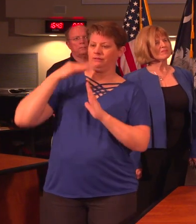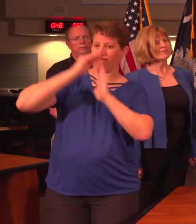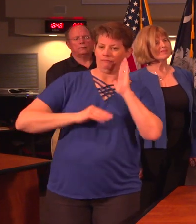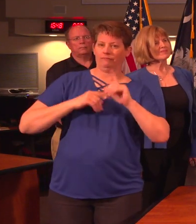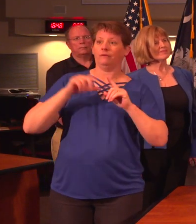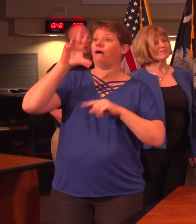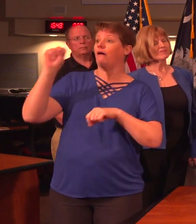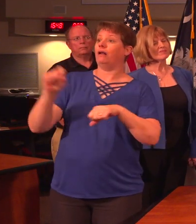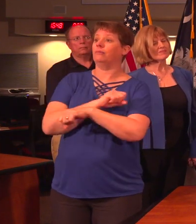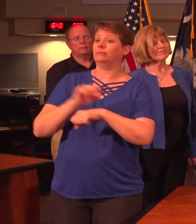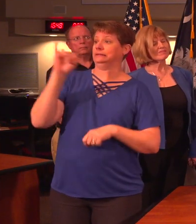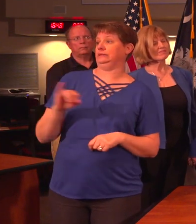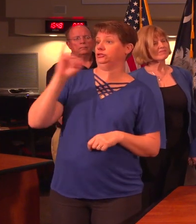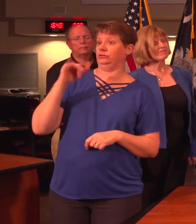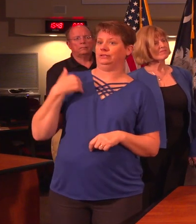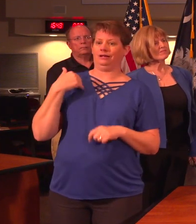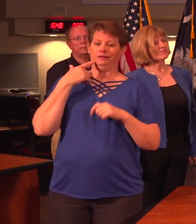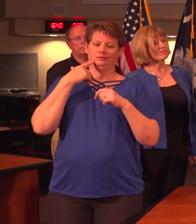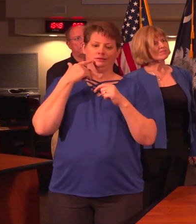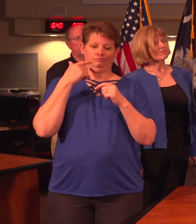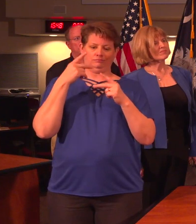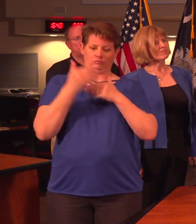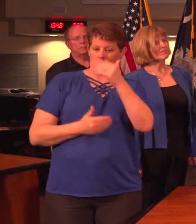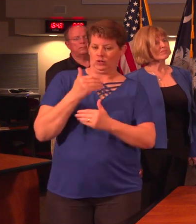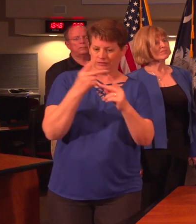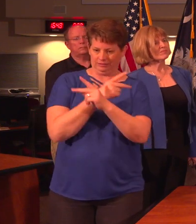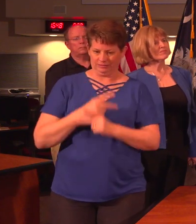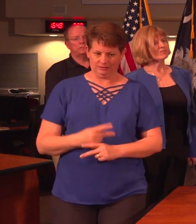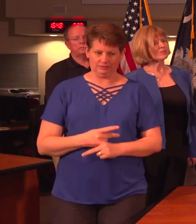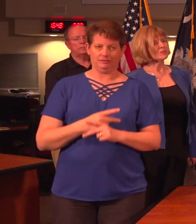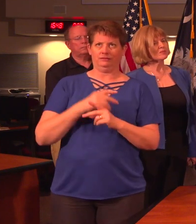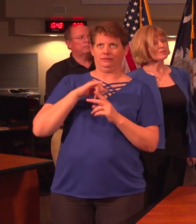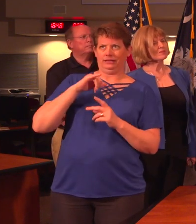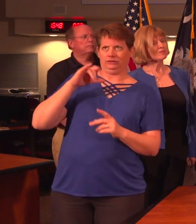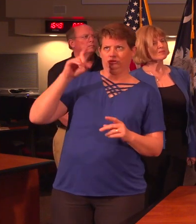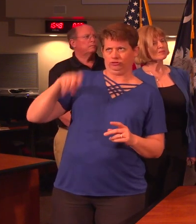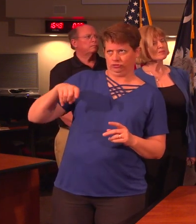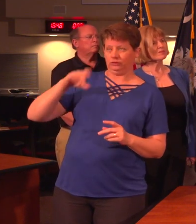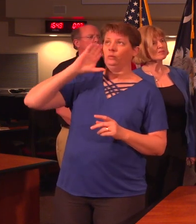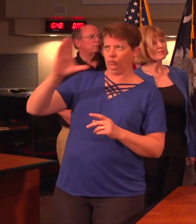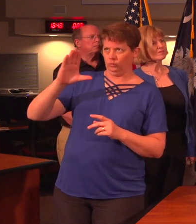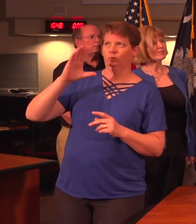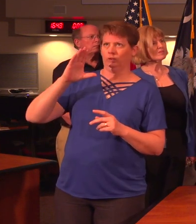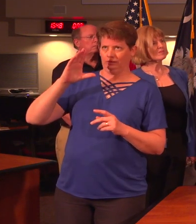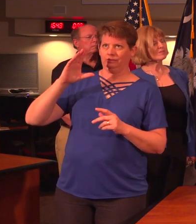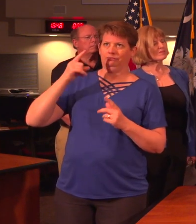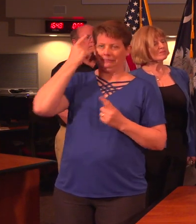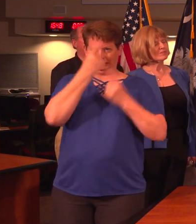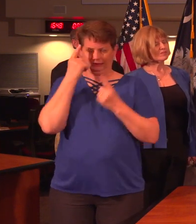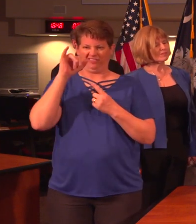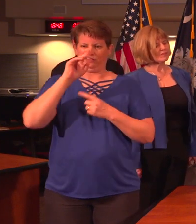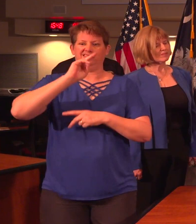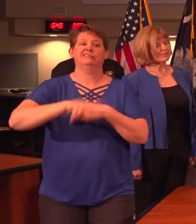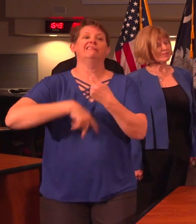unemployment insurance has a formula that should and will take this type